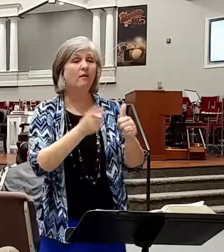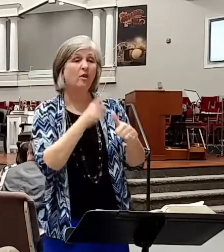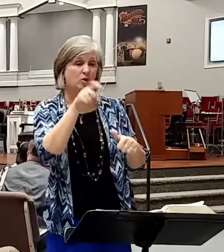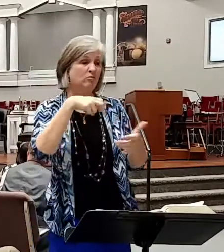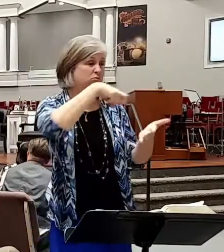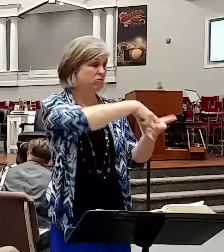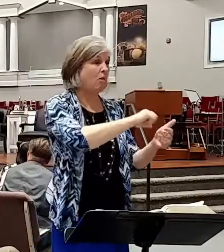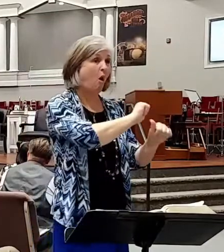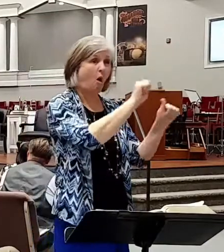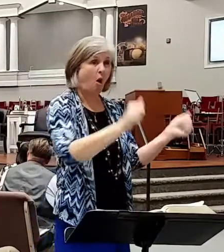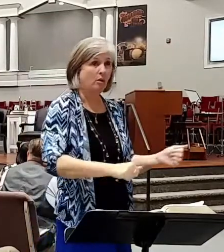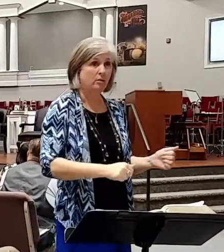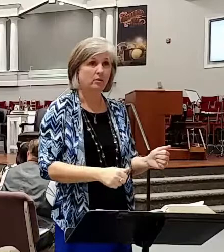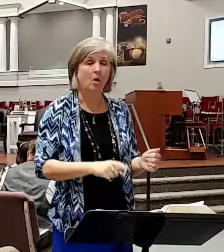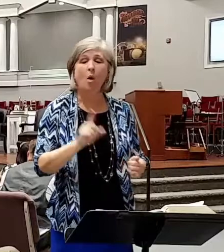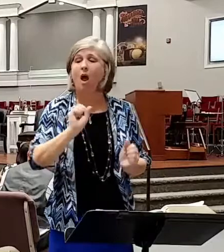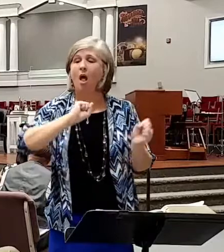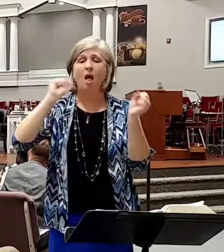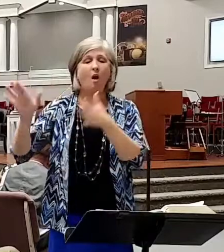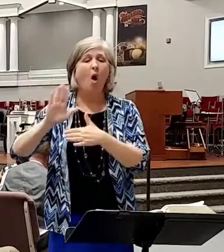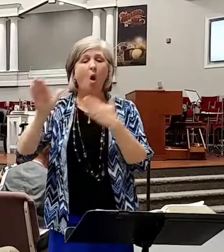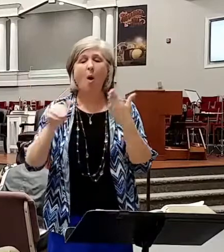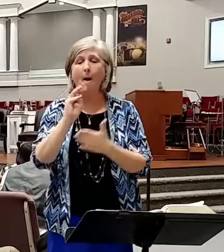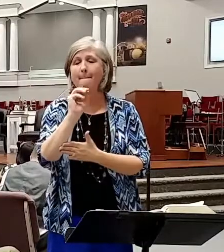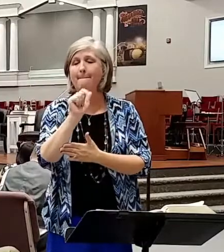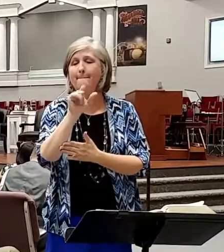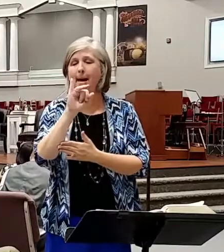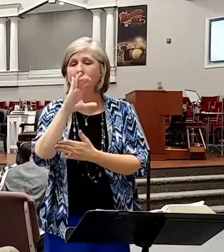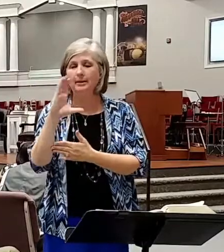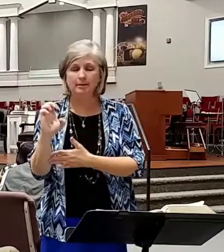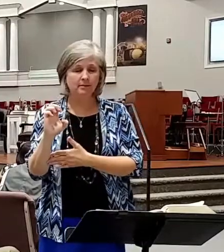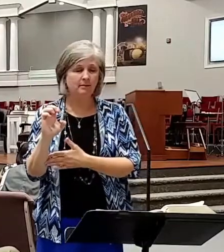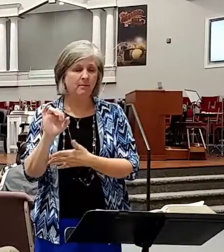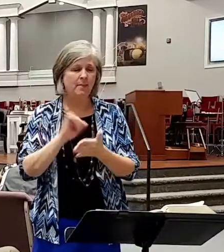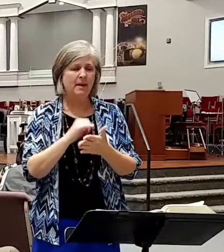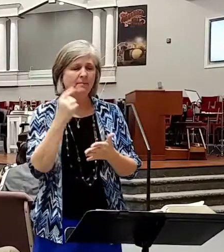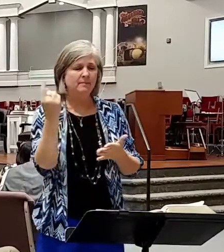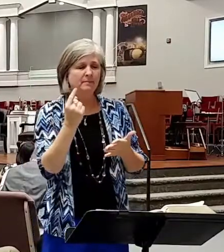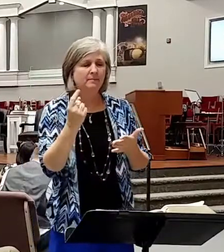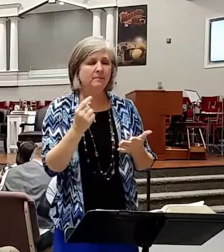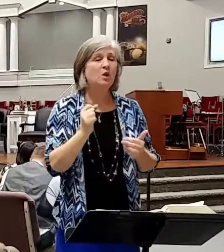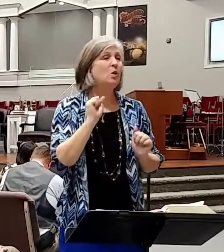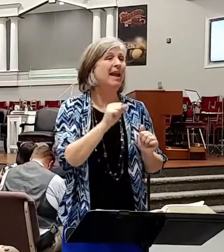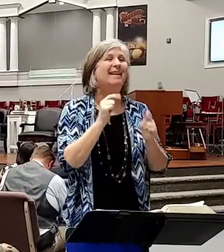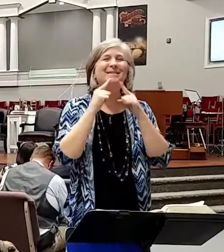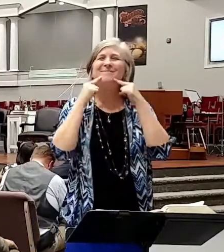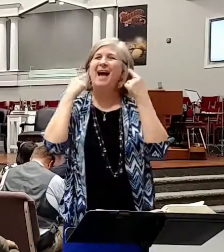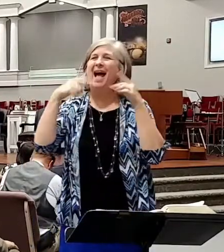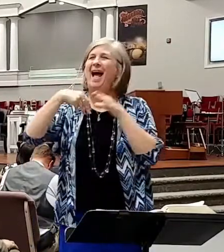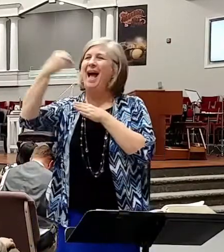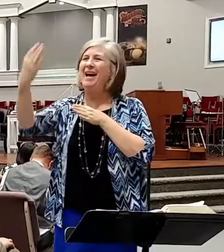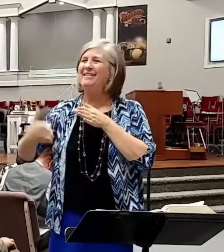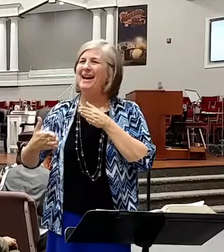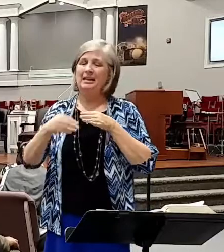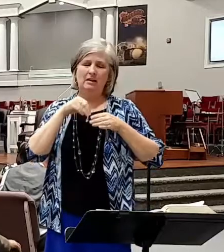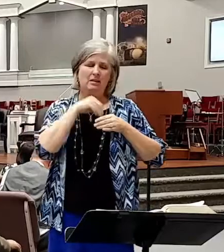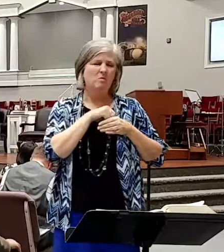wherefore laying aside all malice that's something that doesn't necessarily you can smile on the outside and inside hate somebody's guts